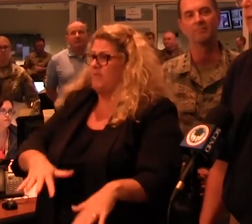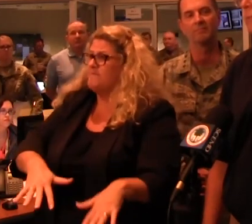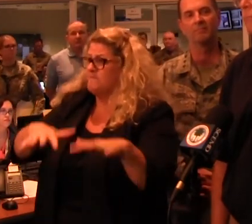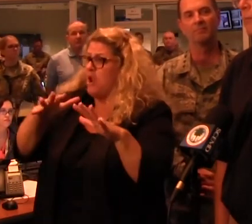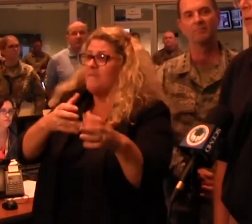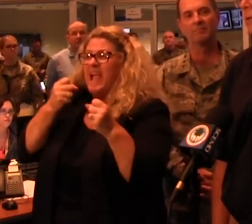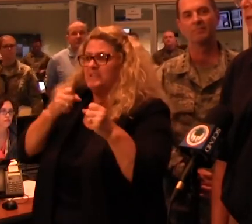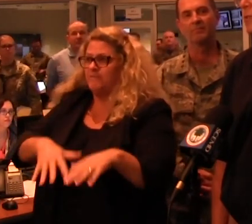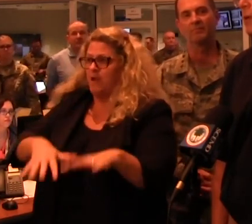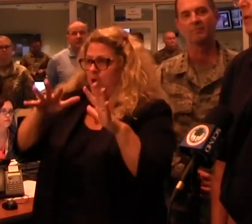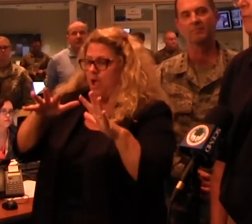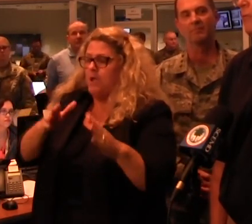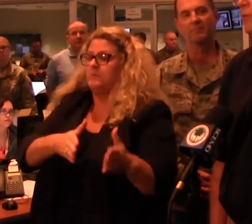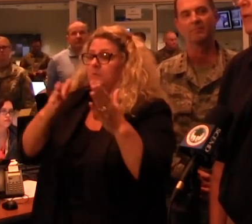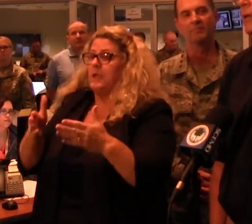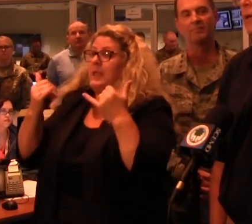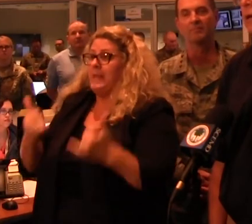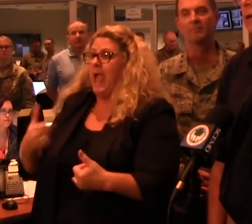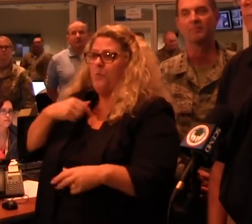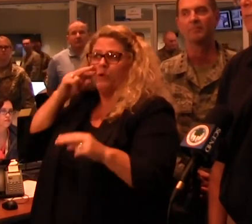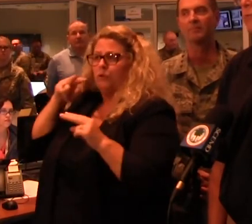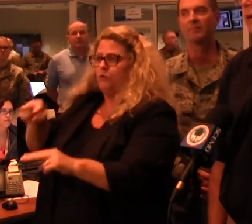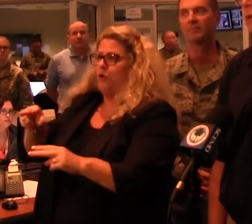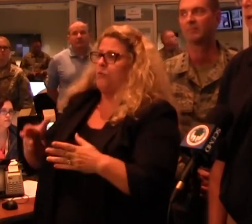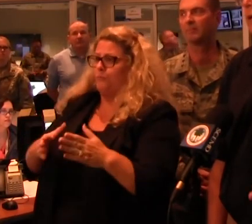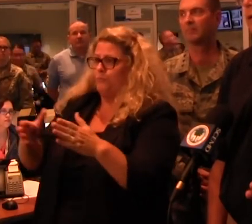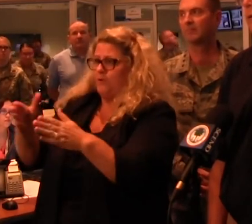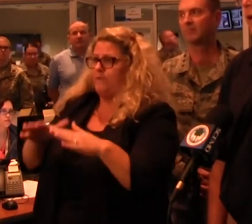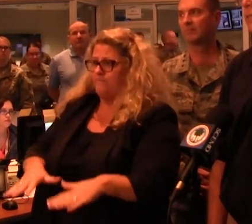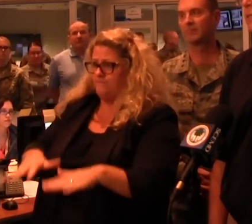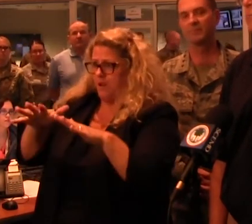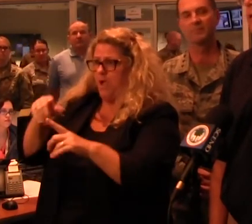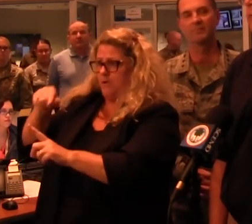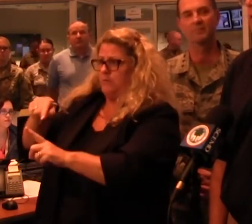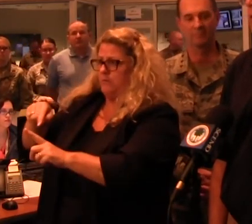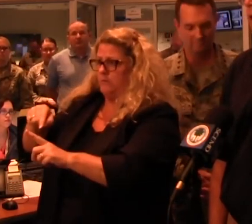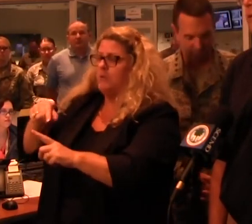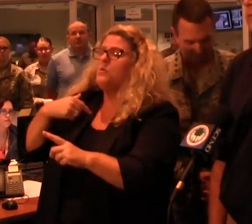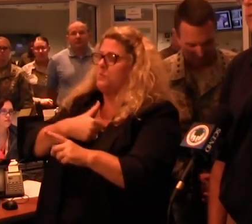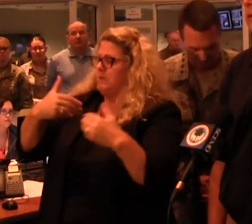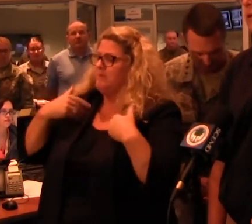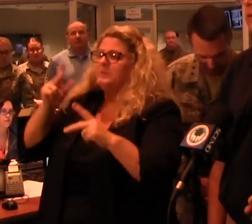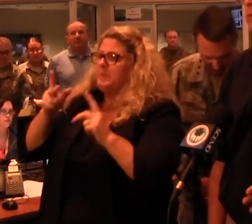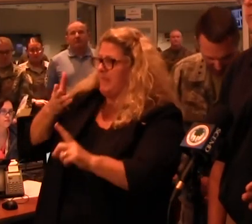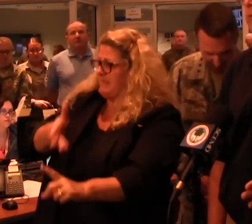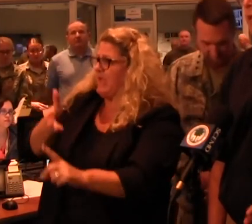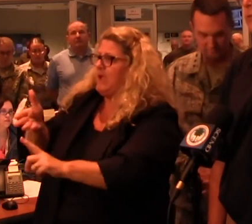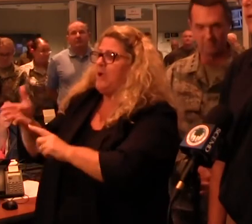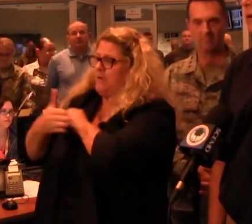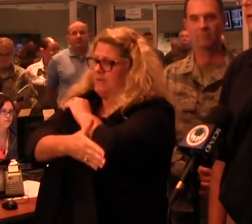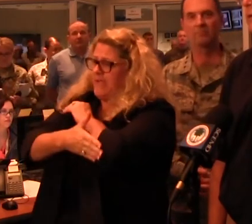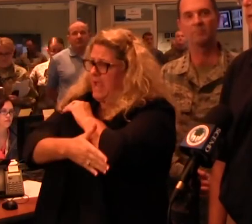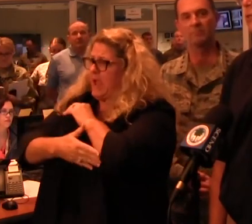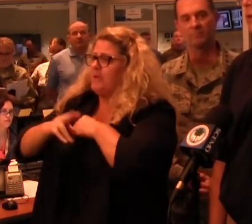primarily concentrating on the river flooding. But we've got assets embedded within the counties in terms of the